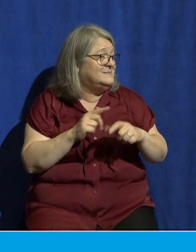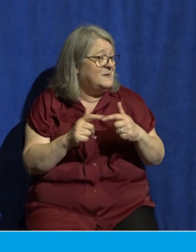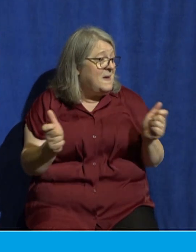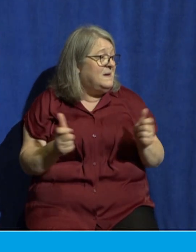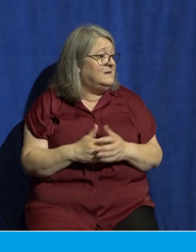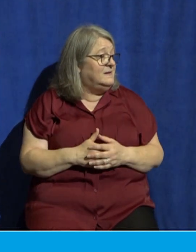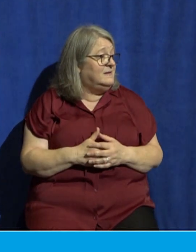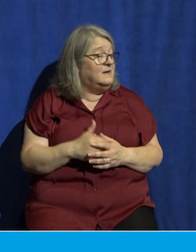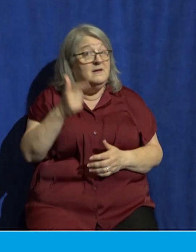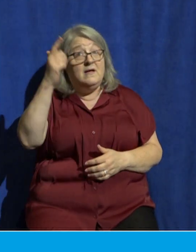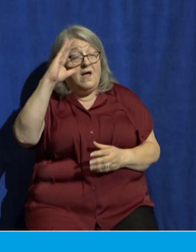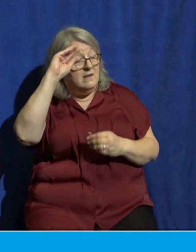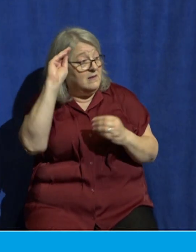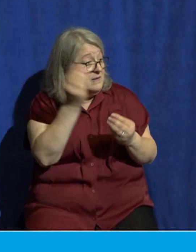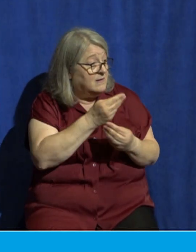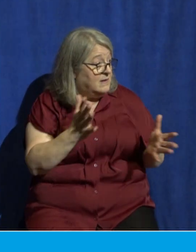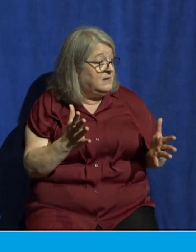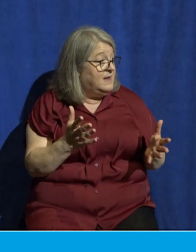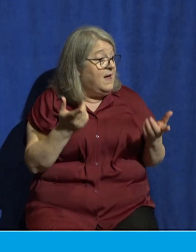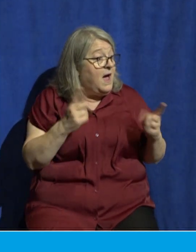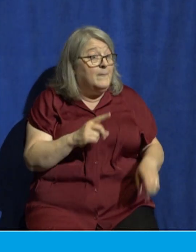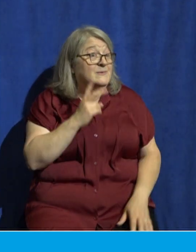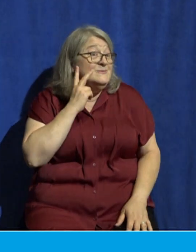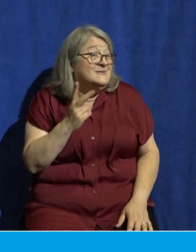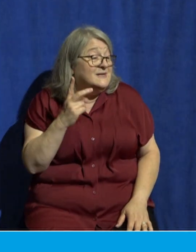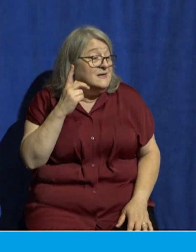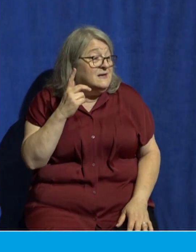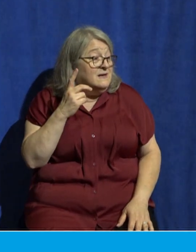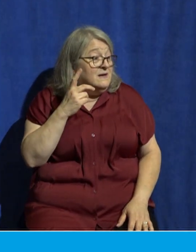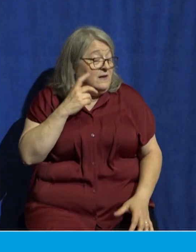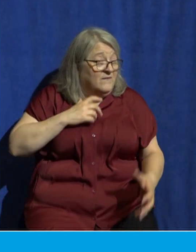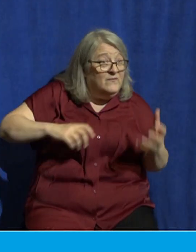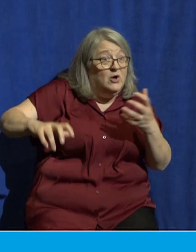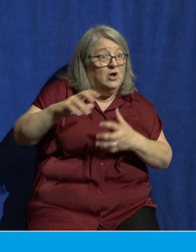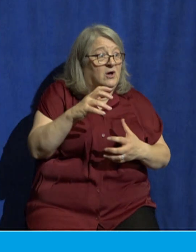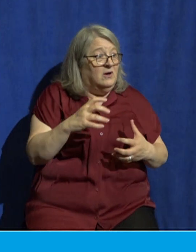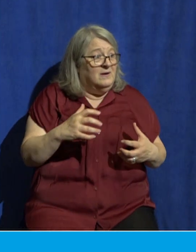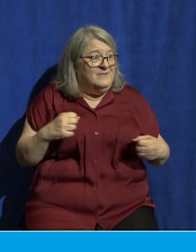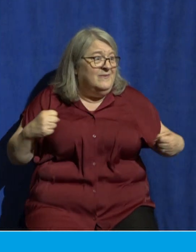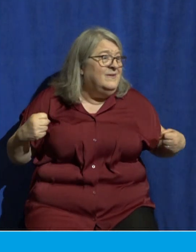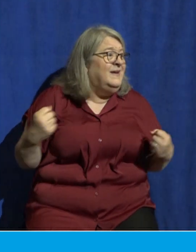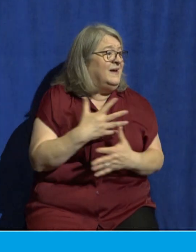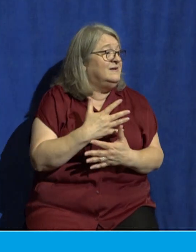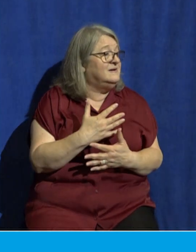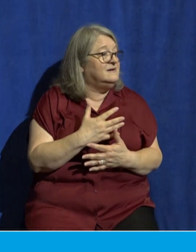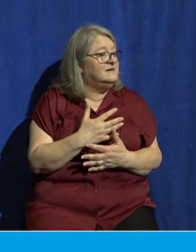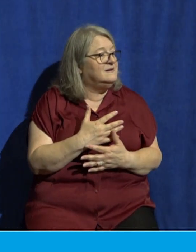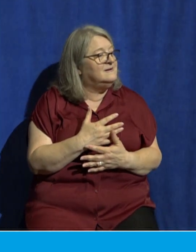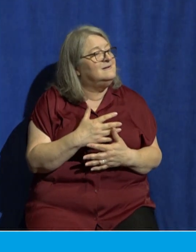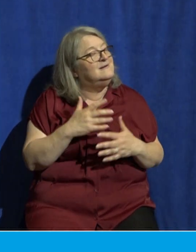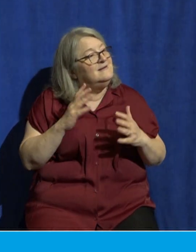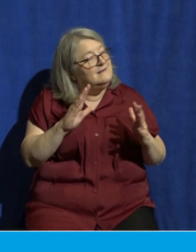when the chaos breaks out in the culture of fear I don't want you to lose sight of the fact that I am still at work